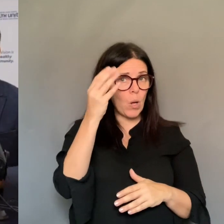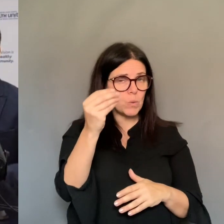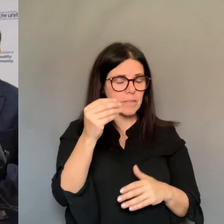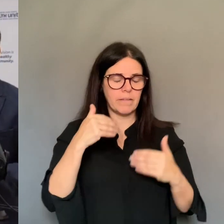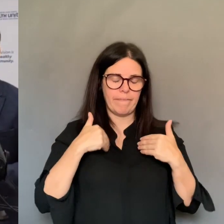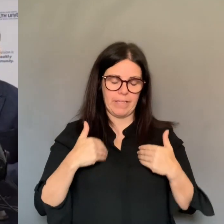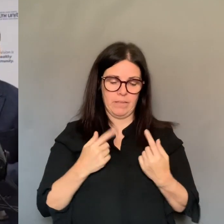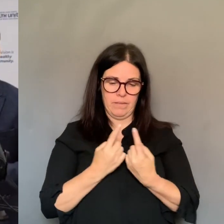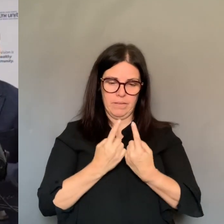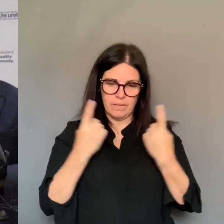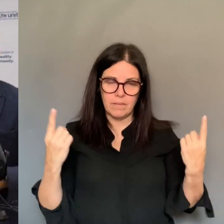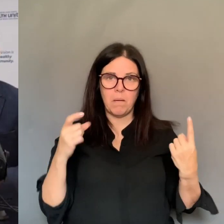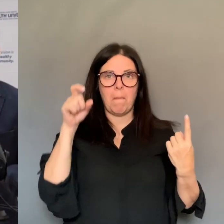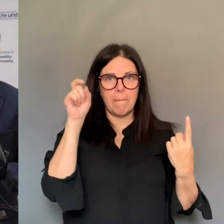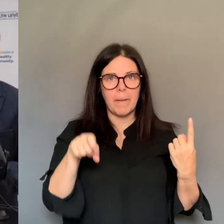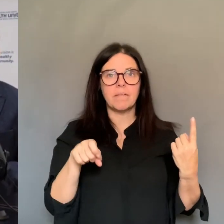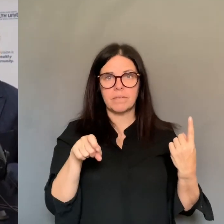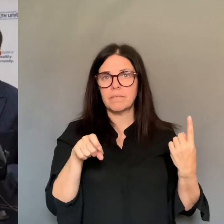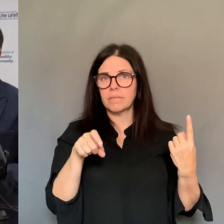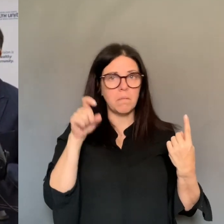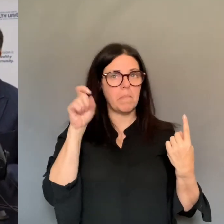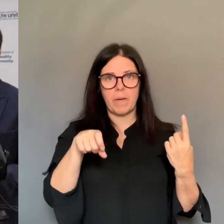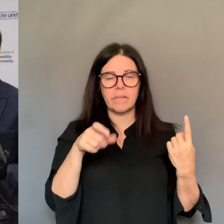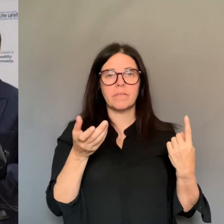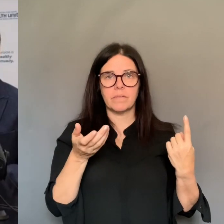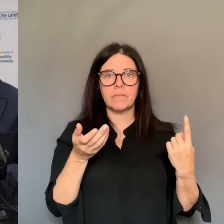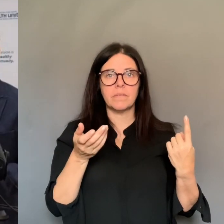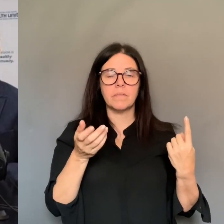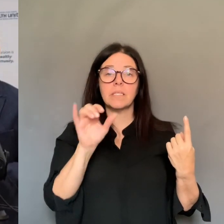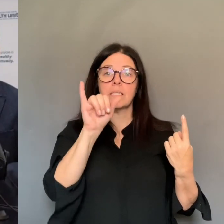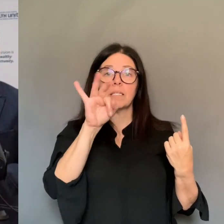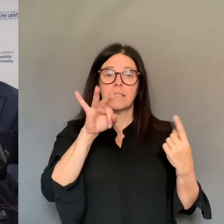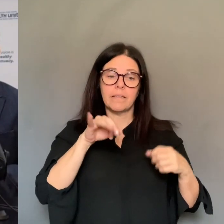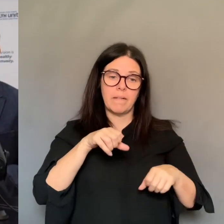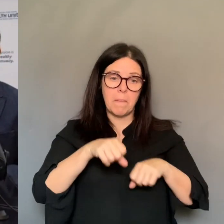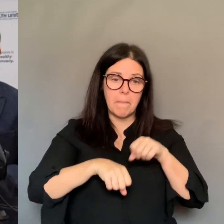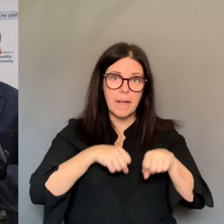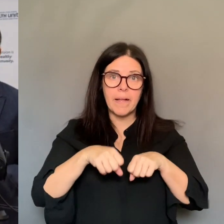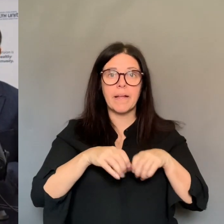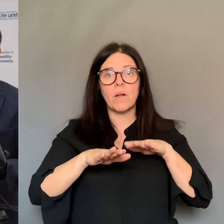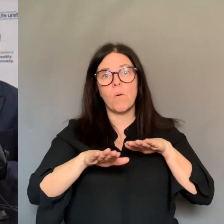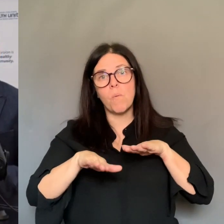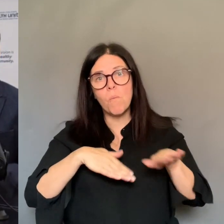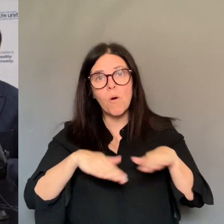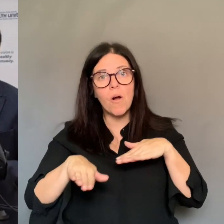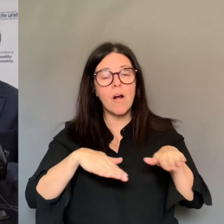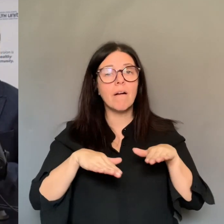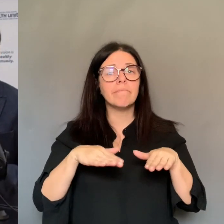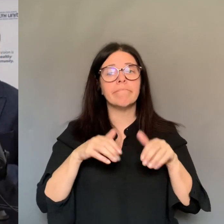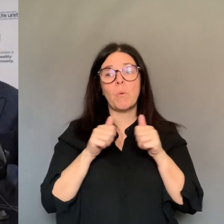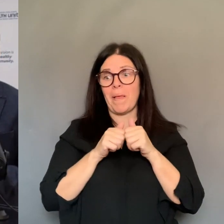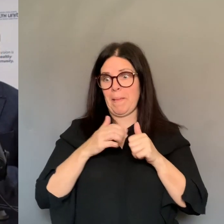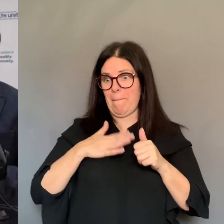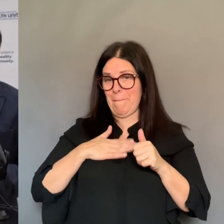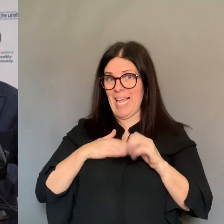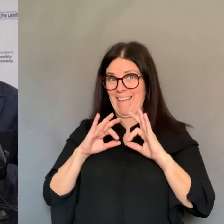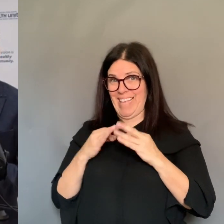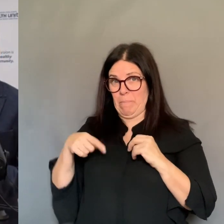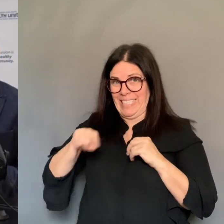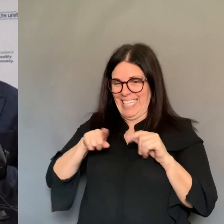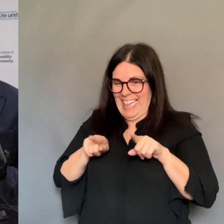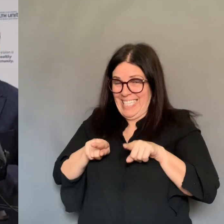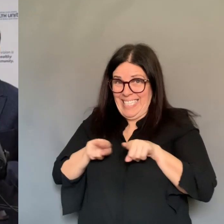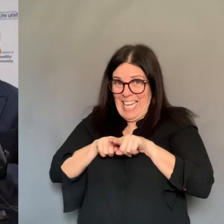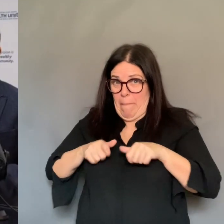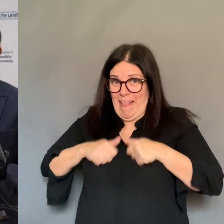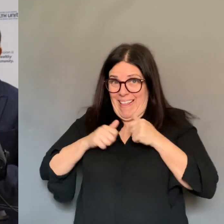you're walking or biking or riding with the family members that you live in the same household, that is